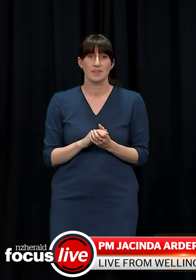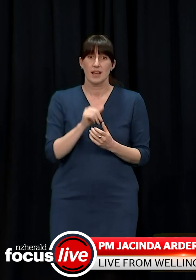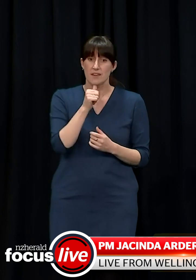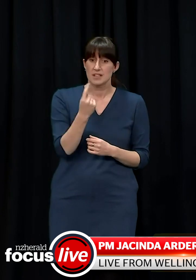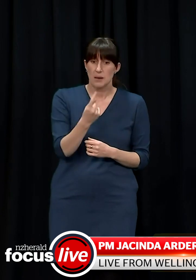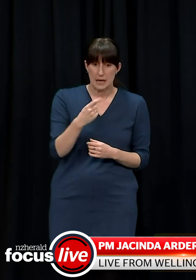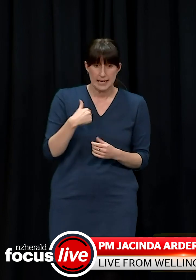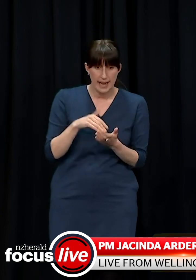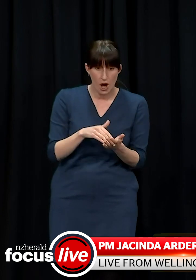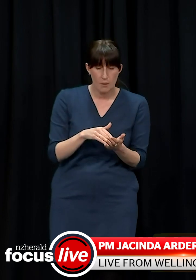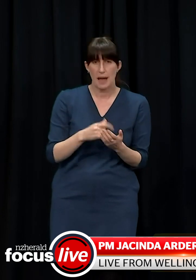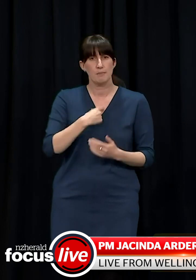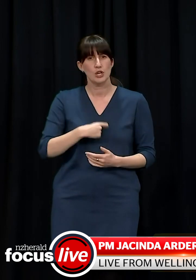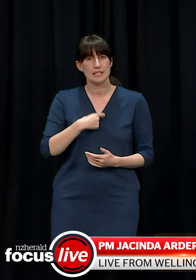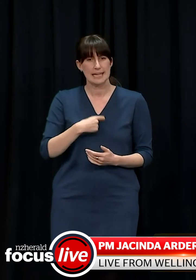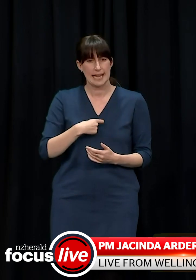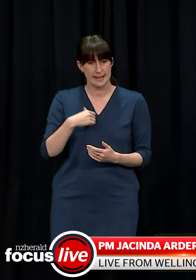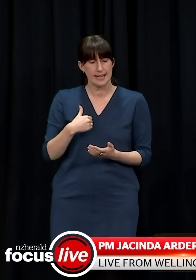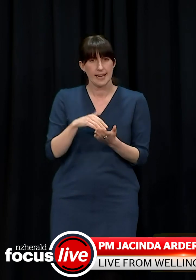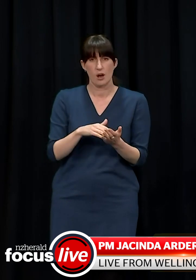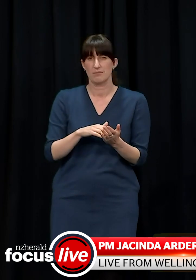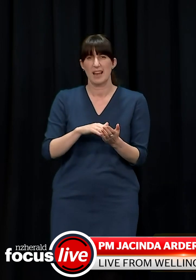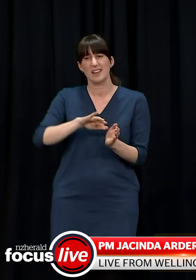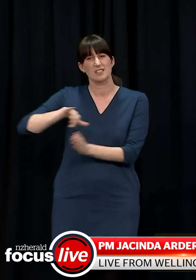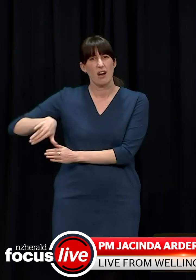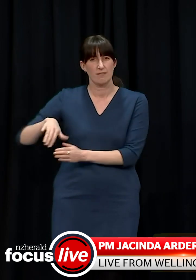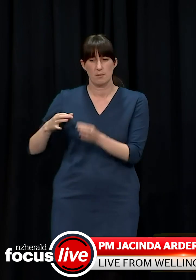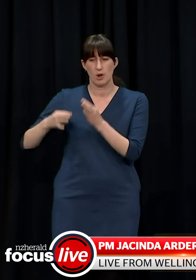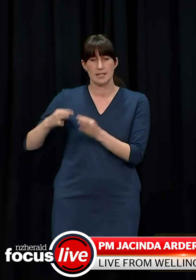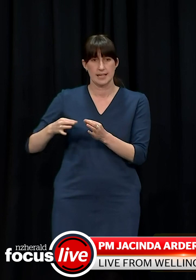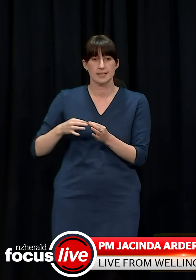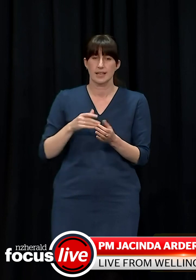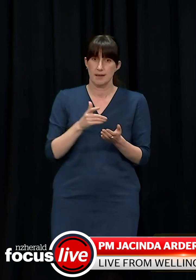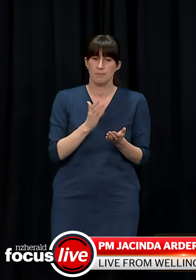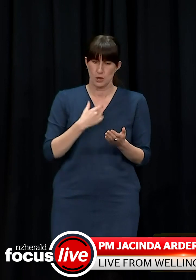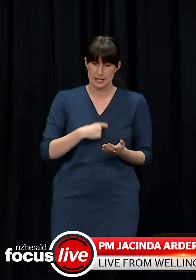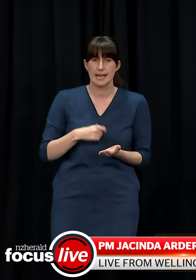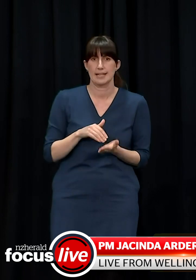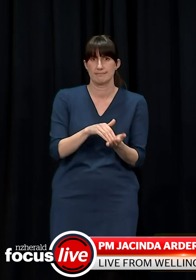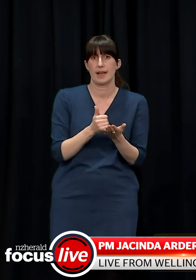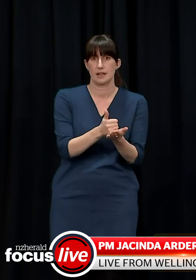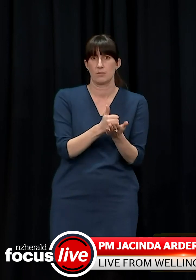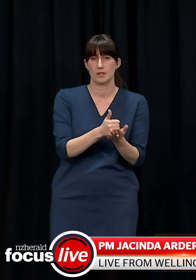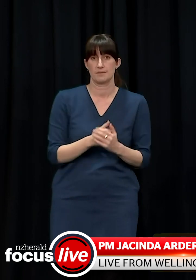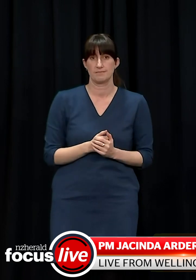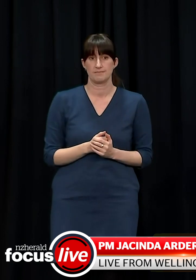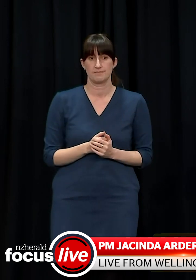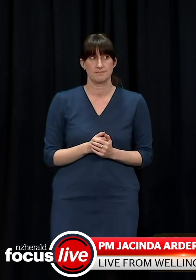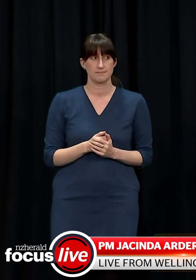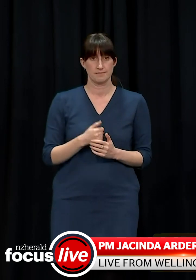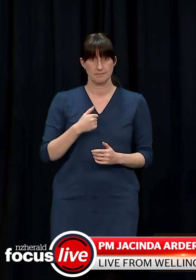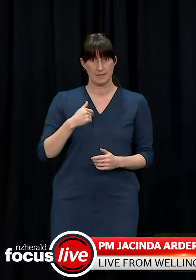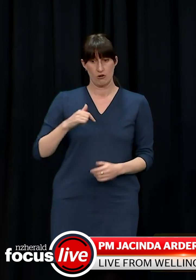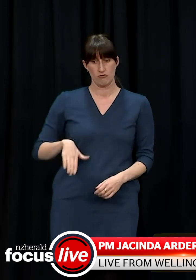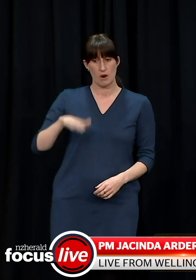needed help, often at a personal level rather than a political level, he was there for them. I grew up in South Dunedin in the St